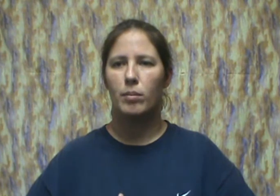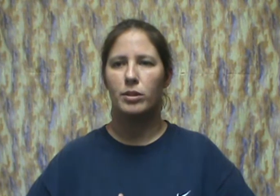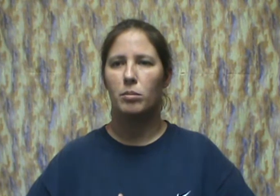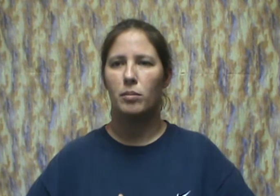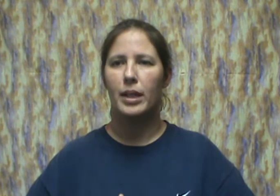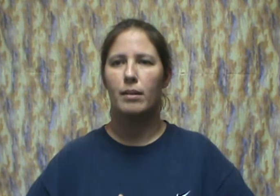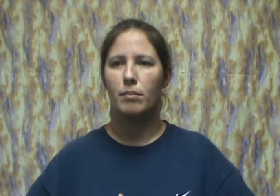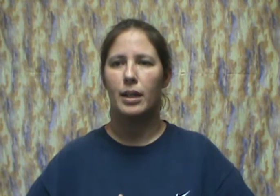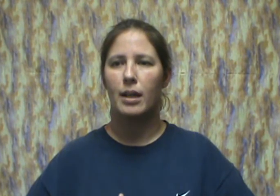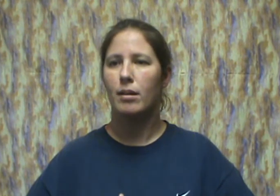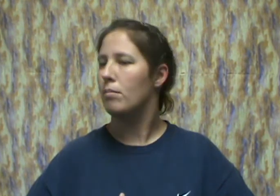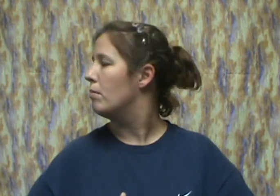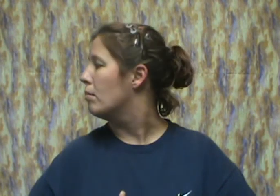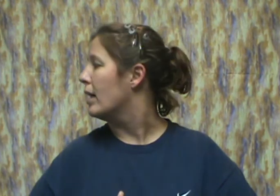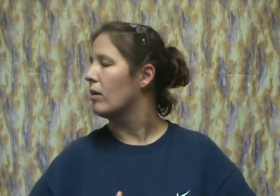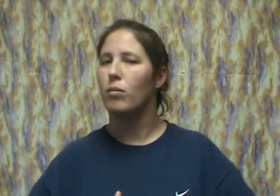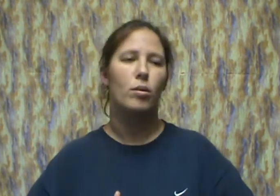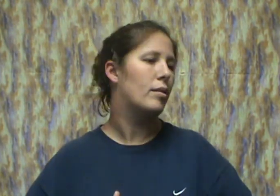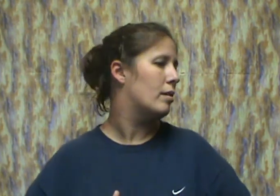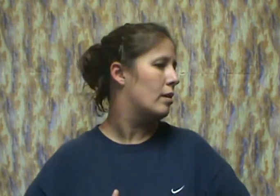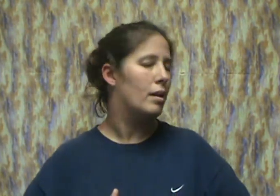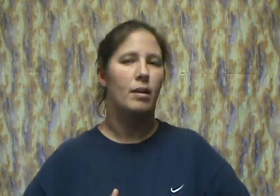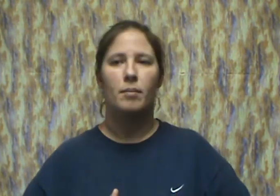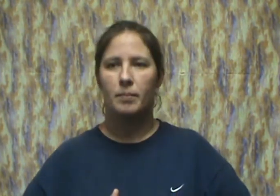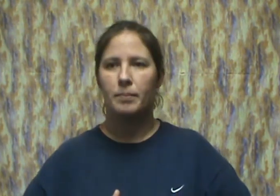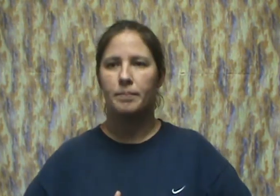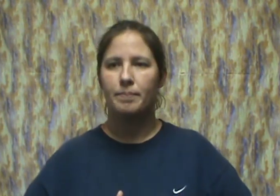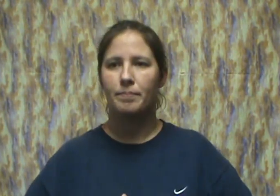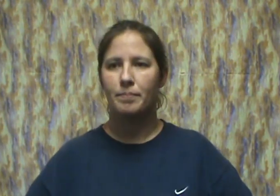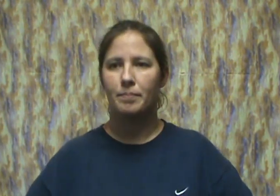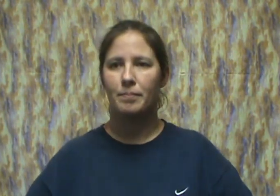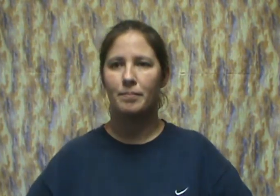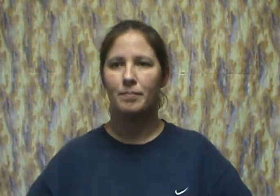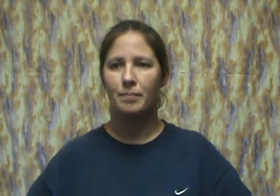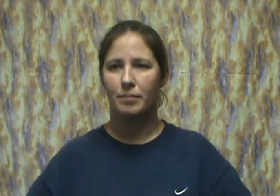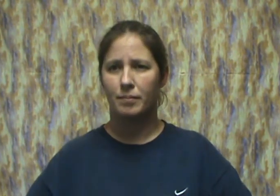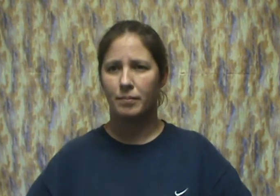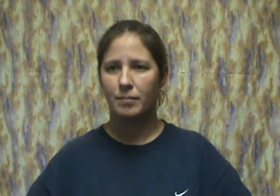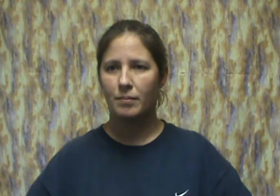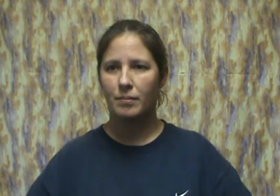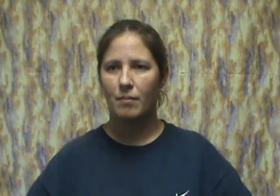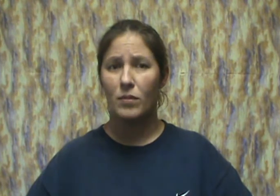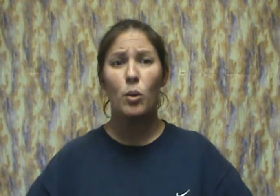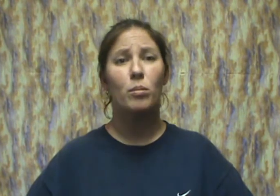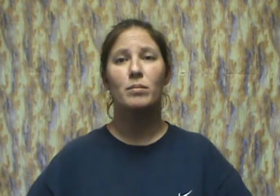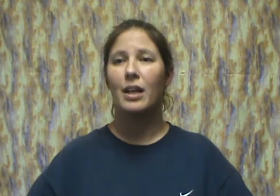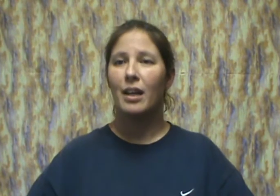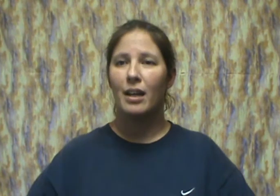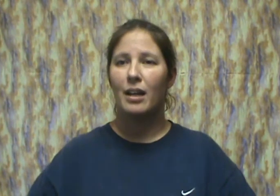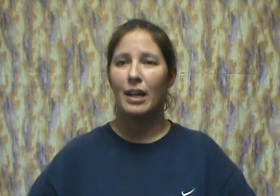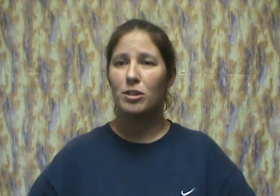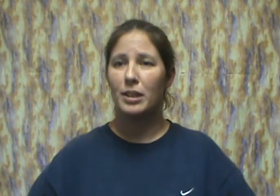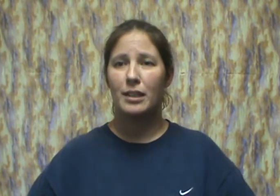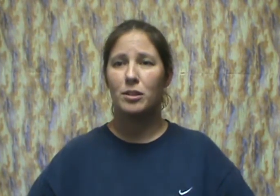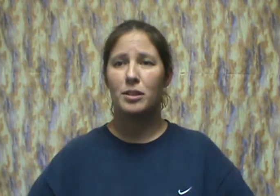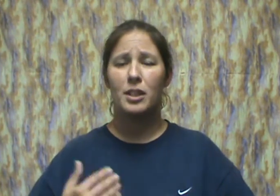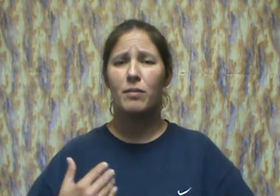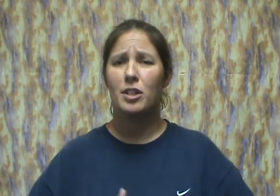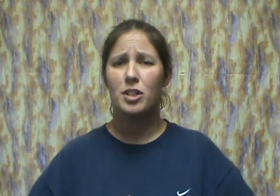able to move my head back and forth. Okay. And do you have a headache right now? No. Actually, as soon as he finished